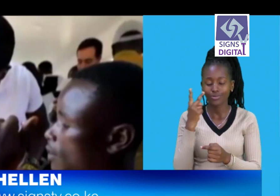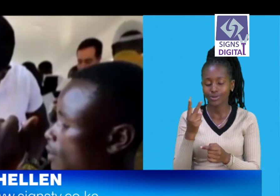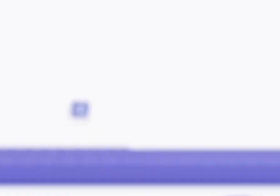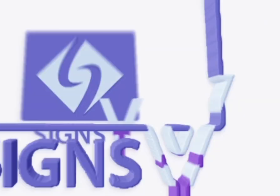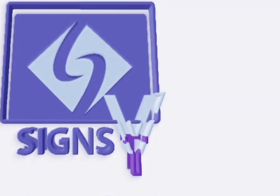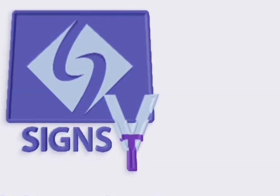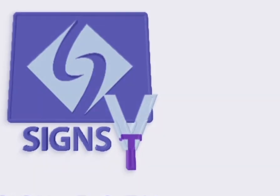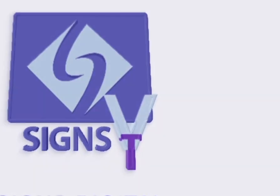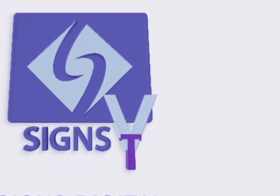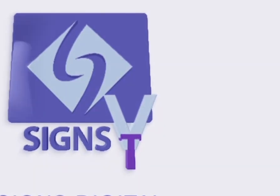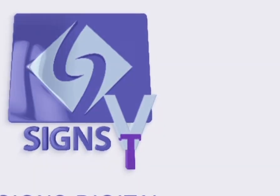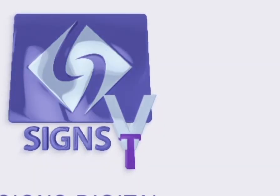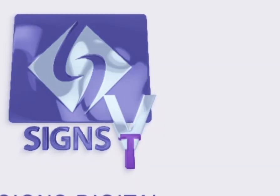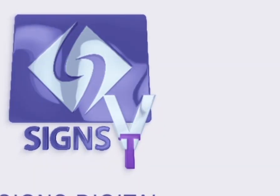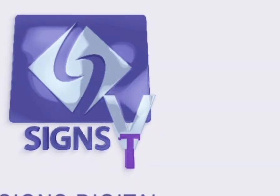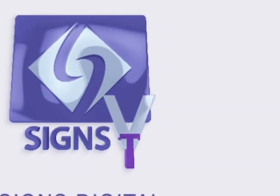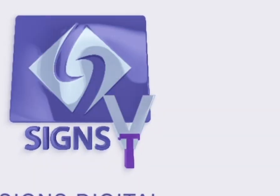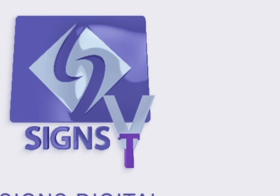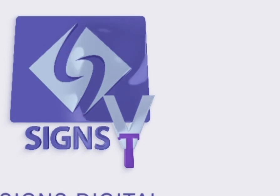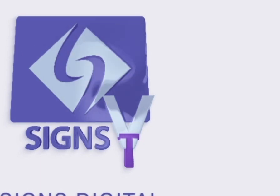you you you you